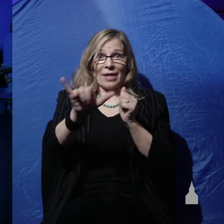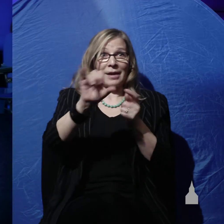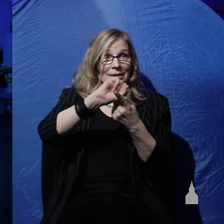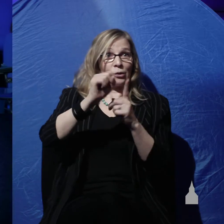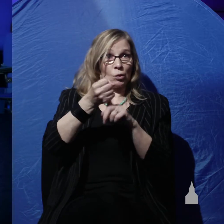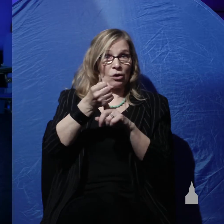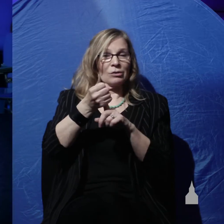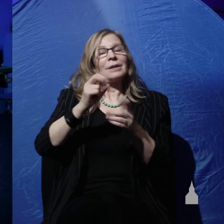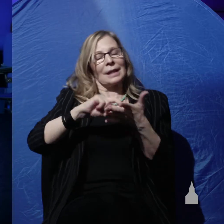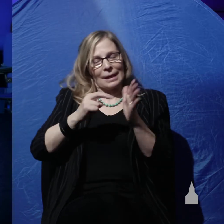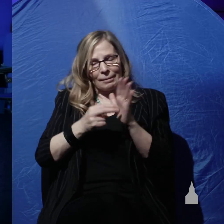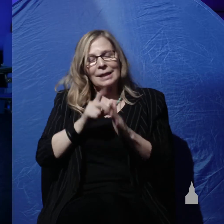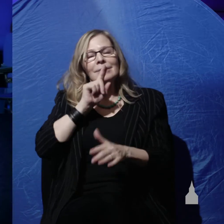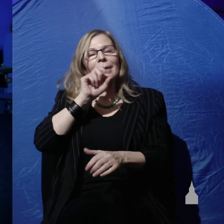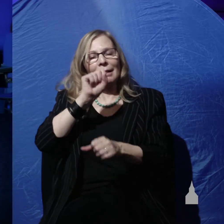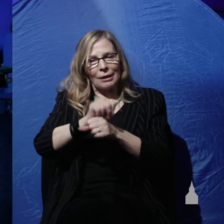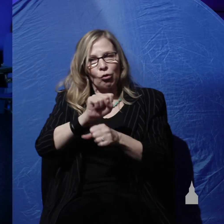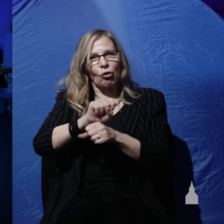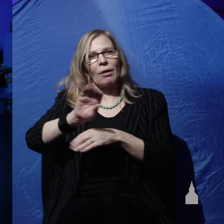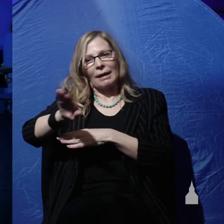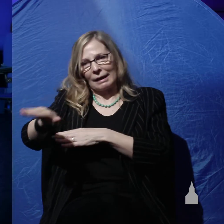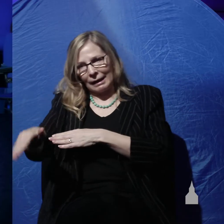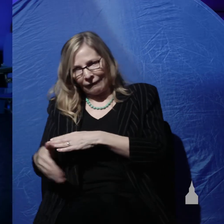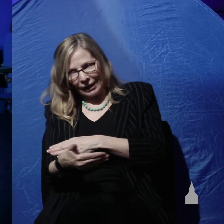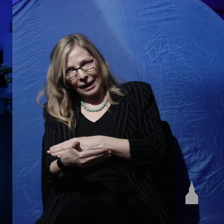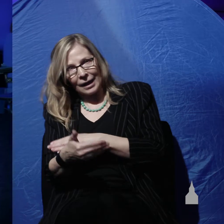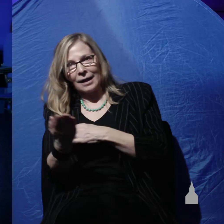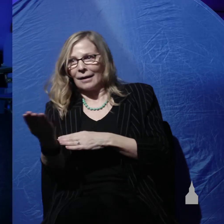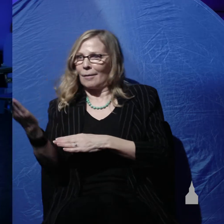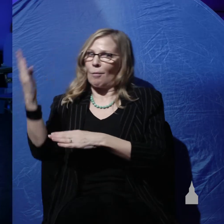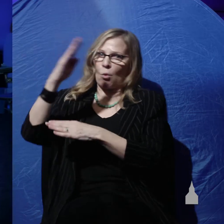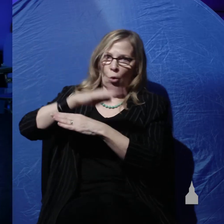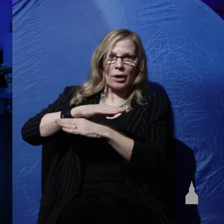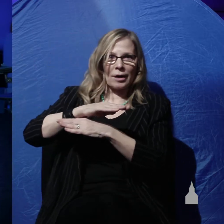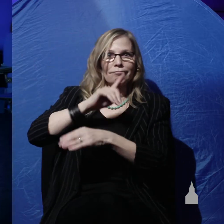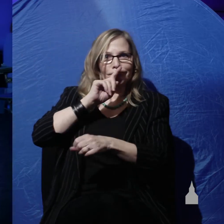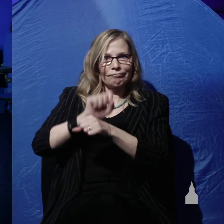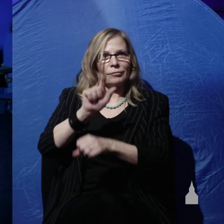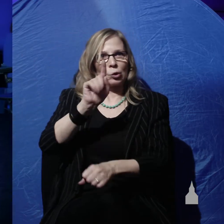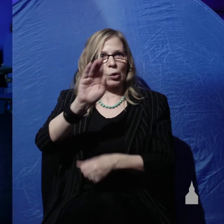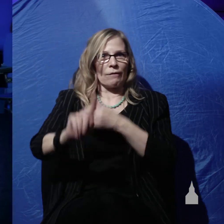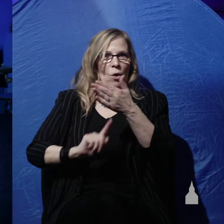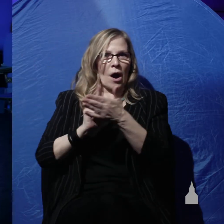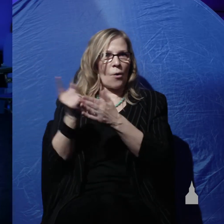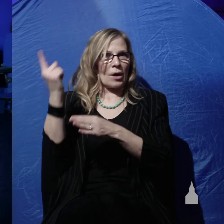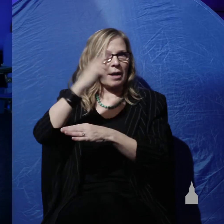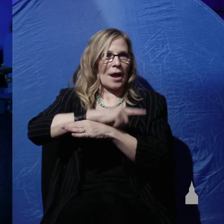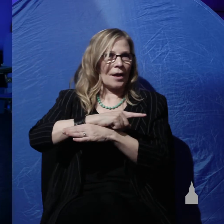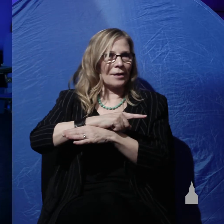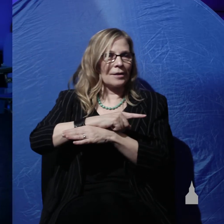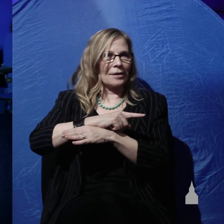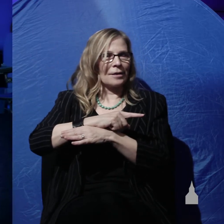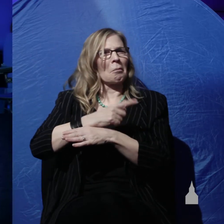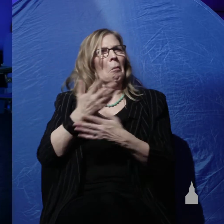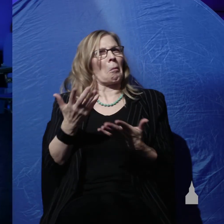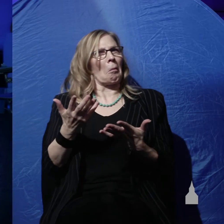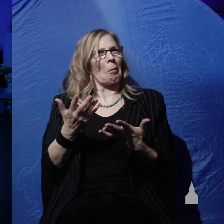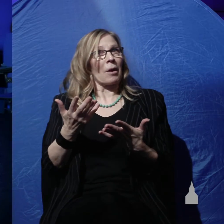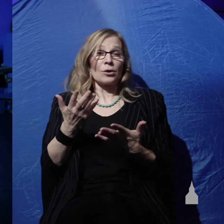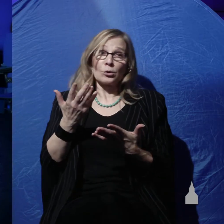a literal evening or a literal morning of a literal day. You know, I kind of get the idea that God's trying to tell us how long these days were.